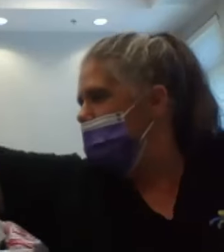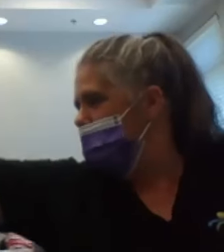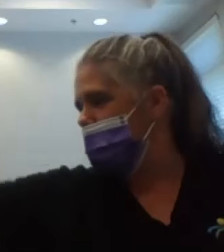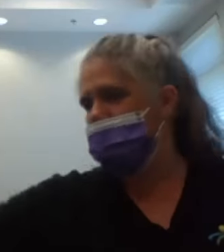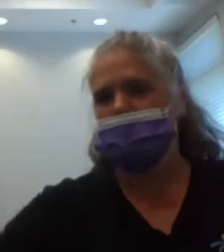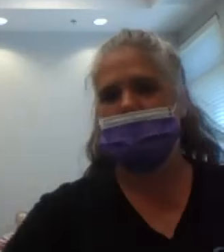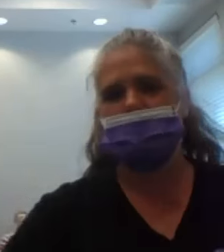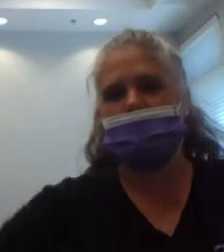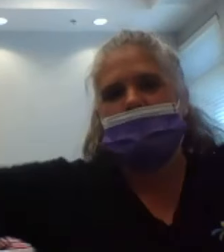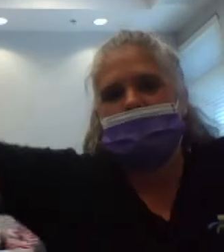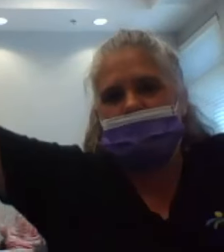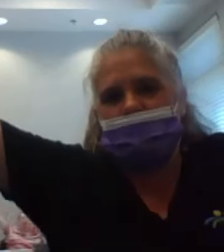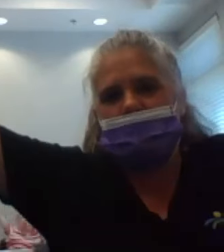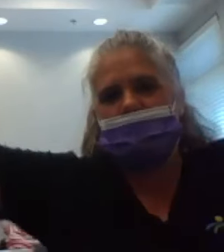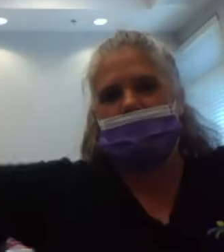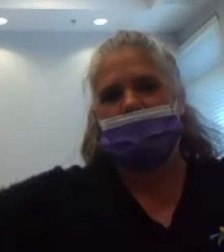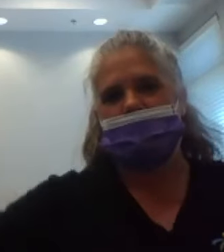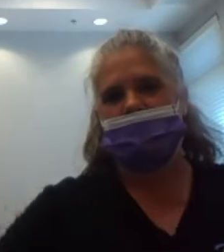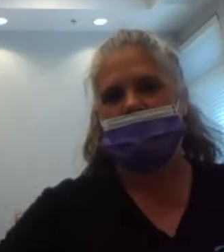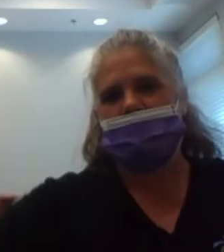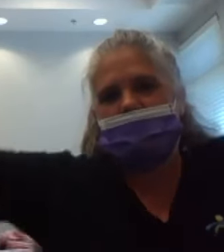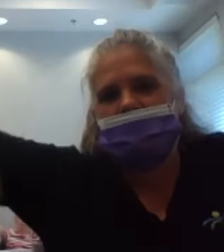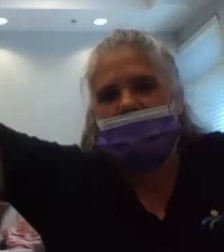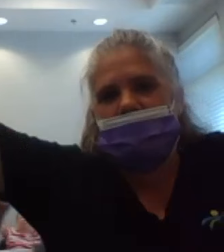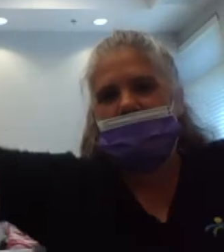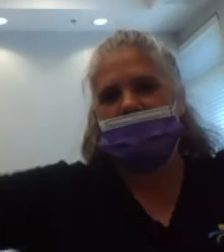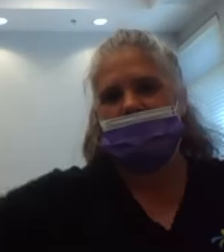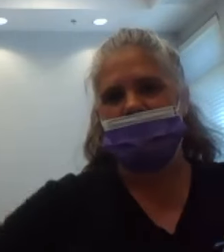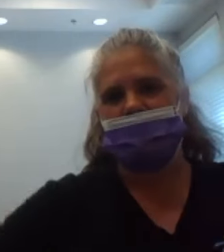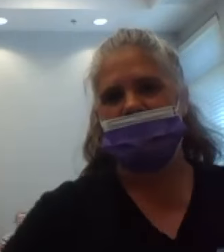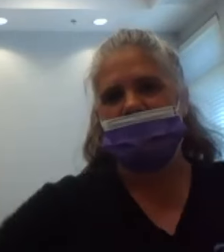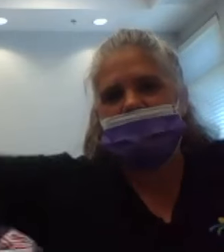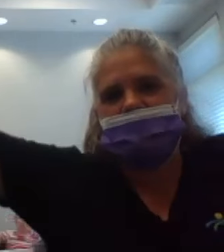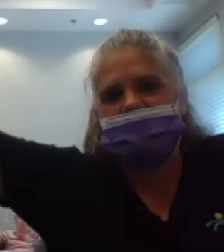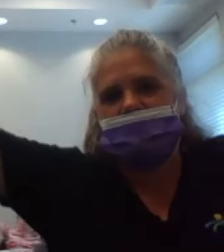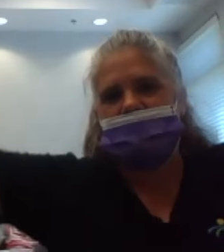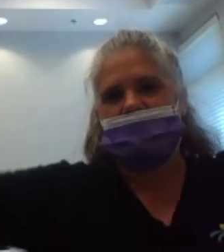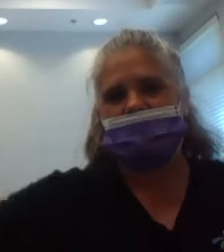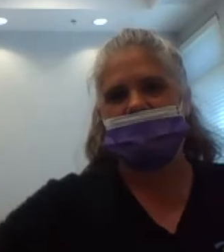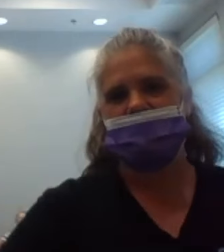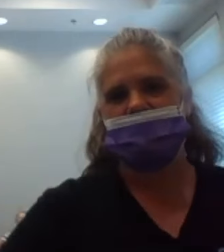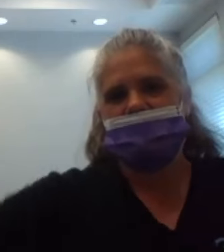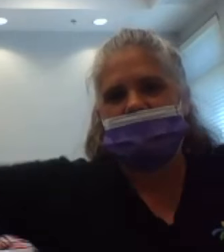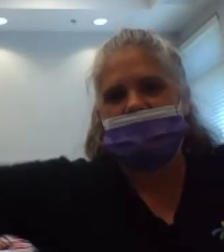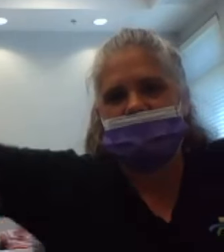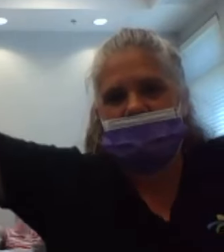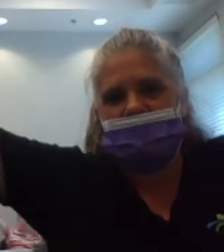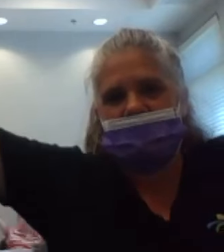four, five, six, seven,